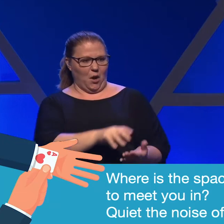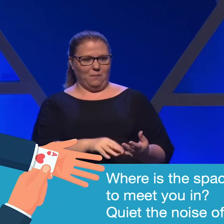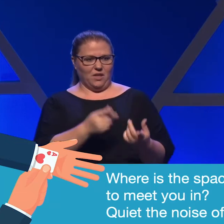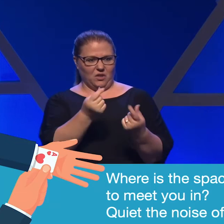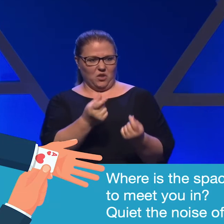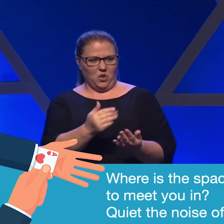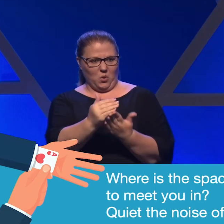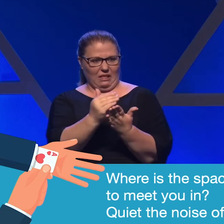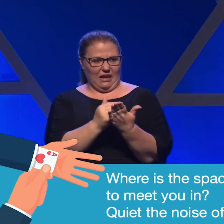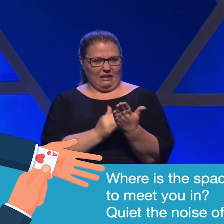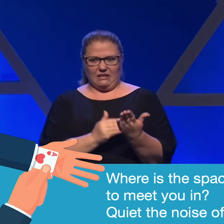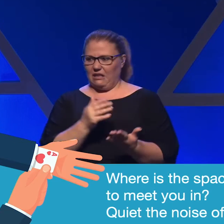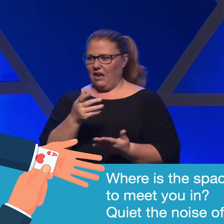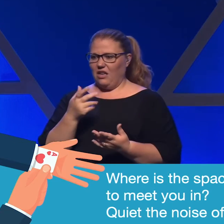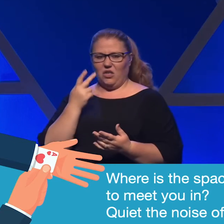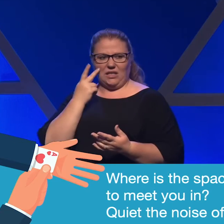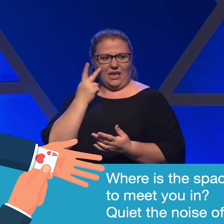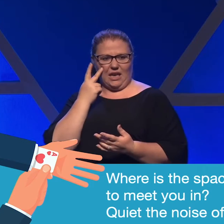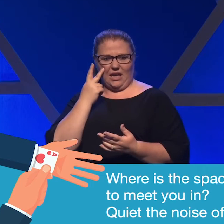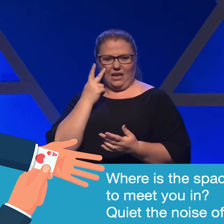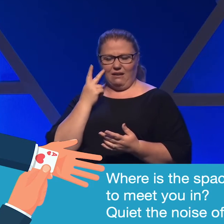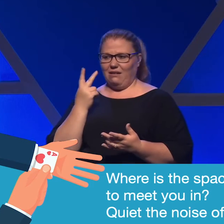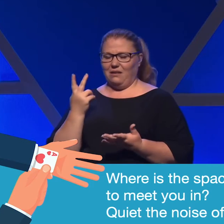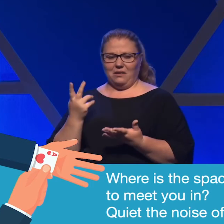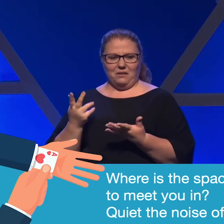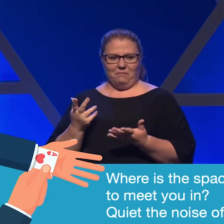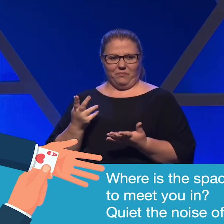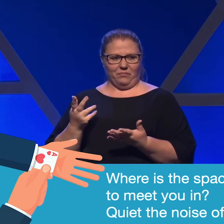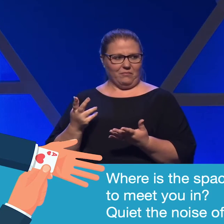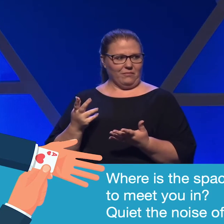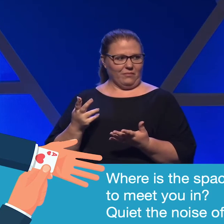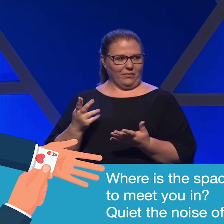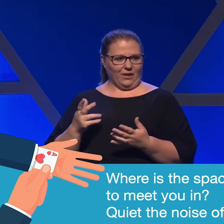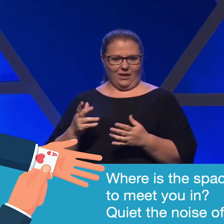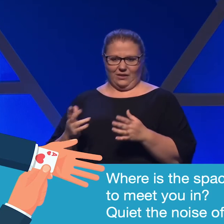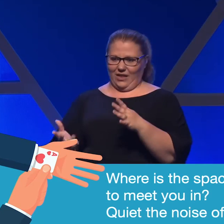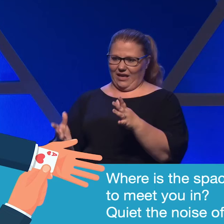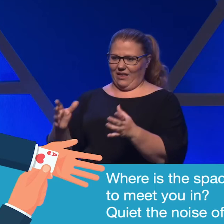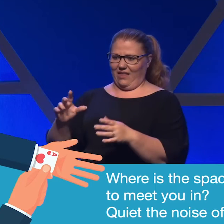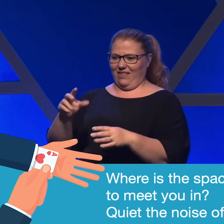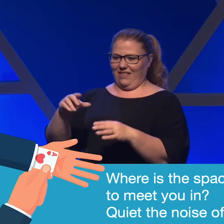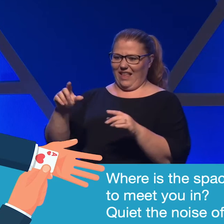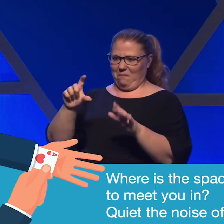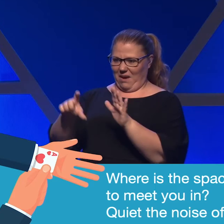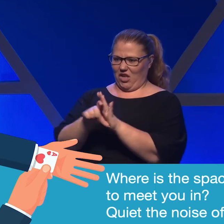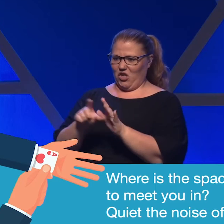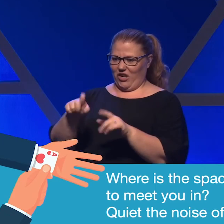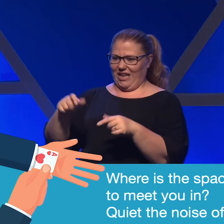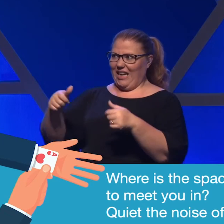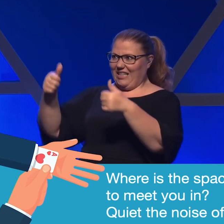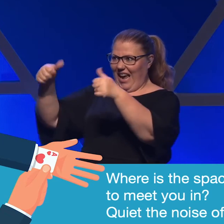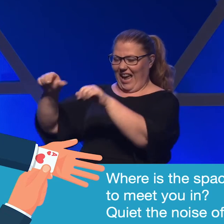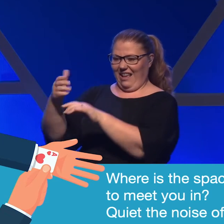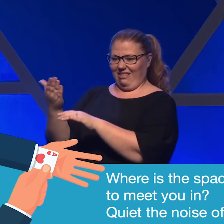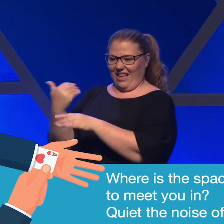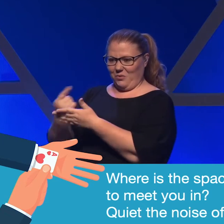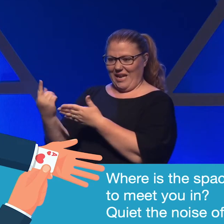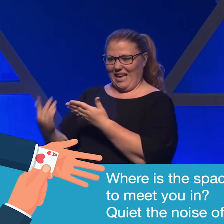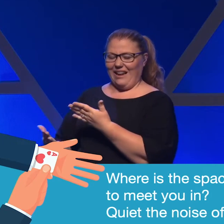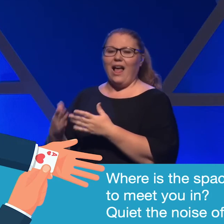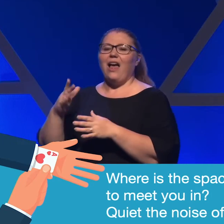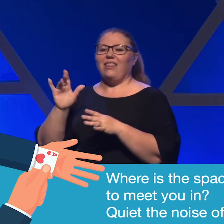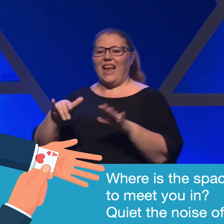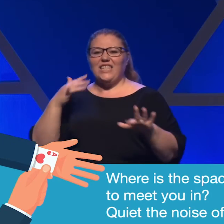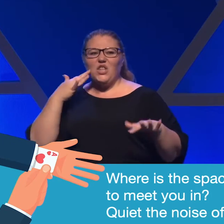list on the corner and you see the frame tipped on the floor that you meant to hang last weekend. That's noise.